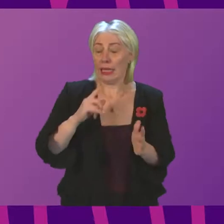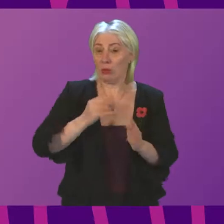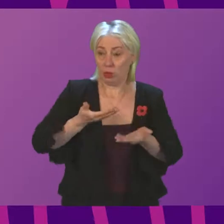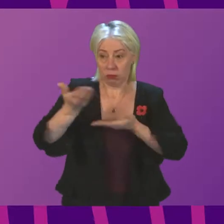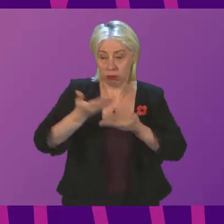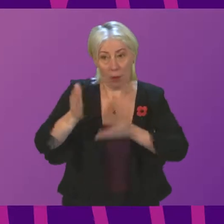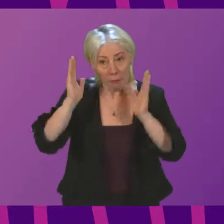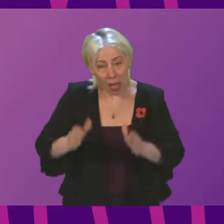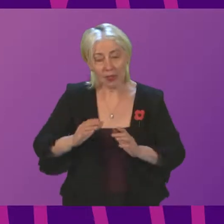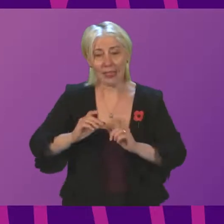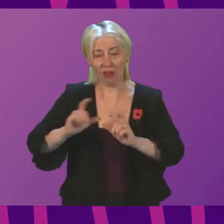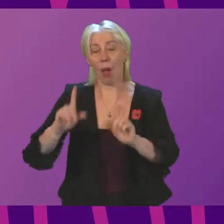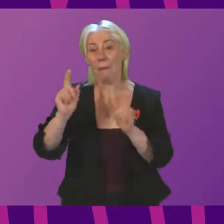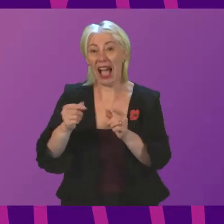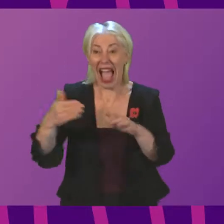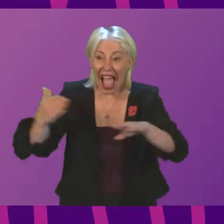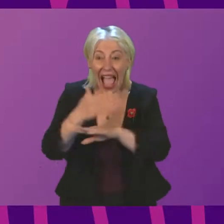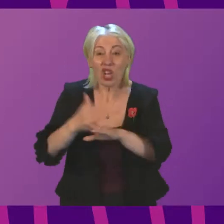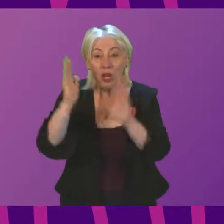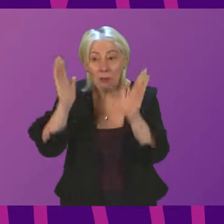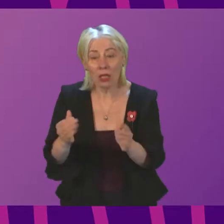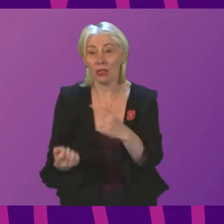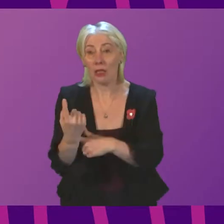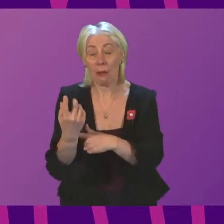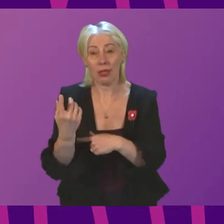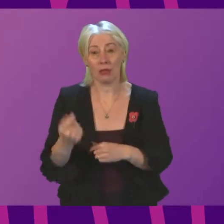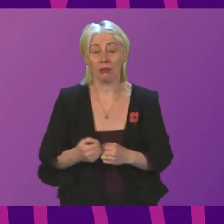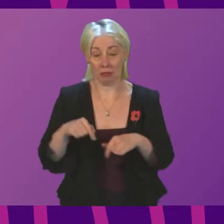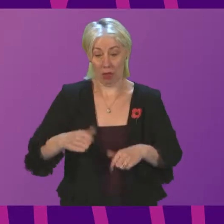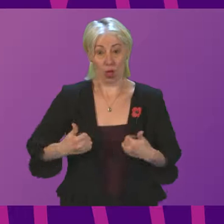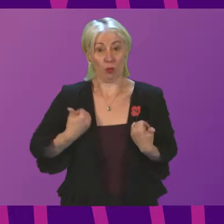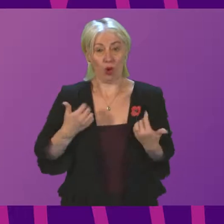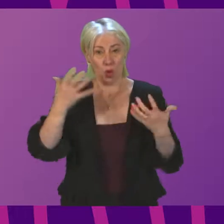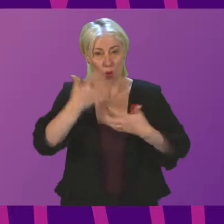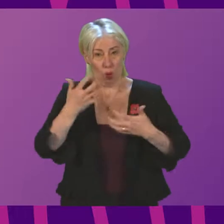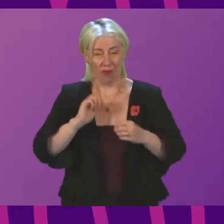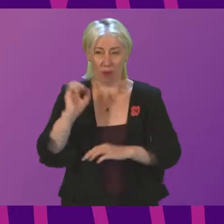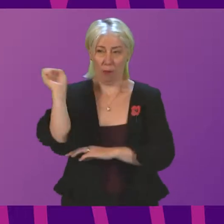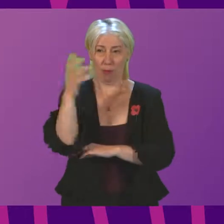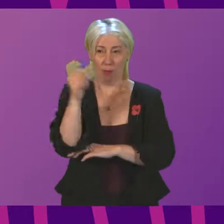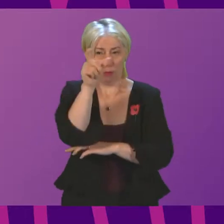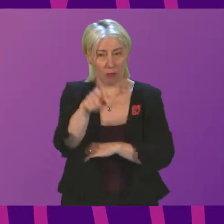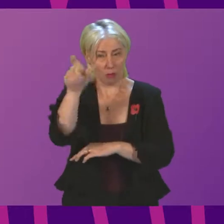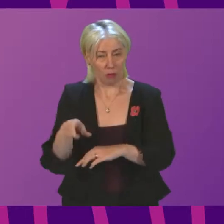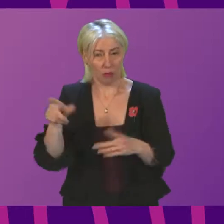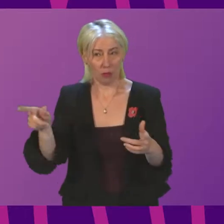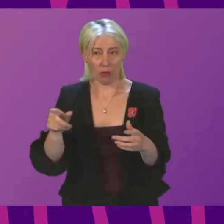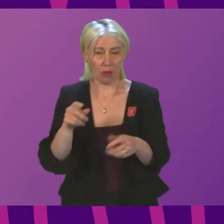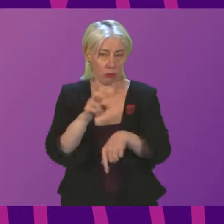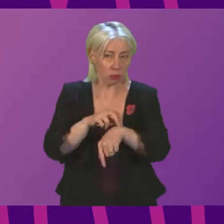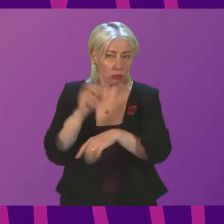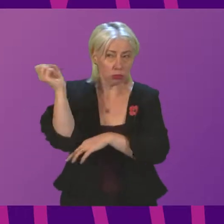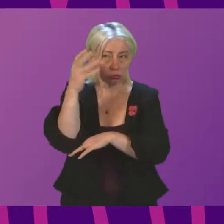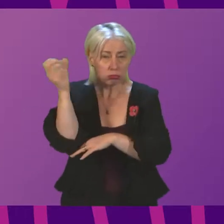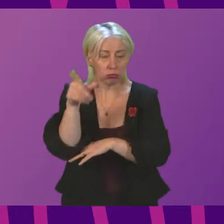action from that dialogue, because this morning there are worrying reports from paramedics and ambulance staff that they are at